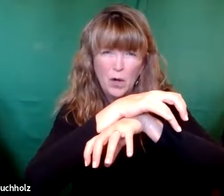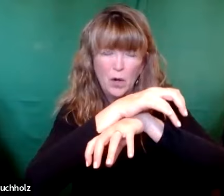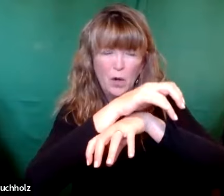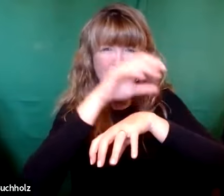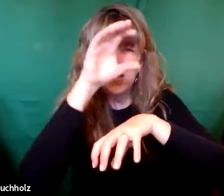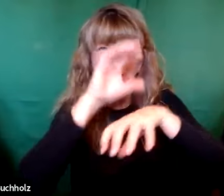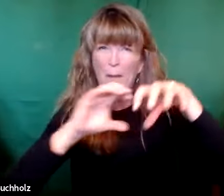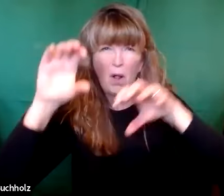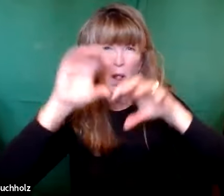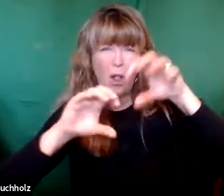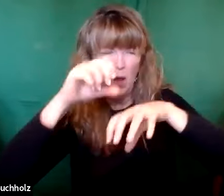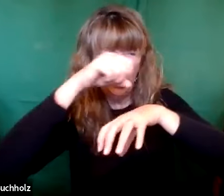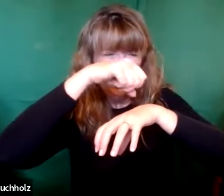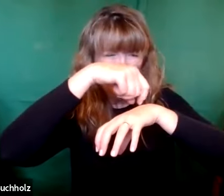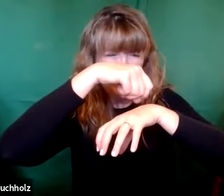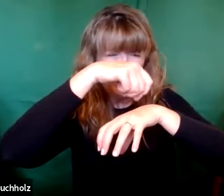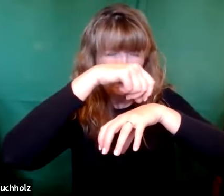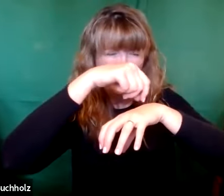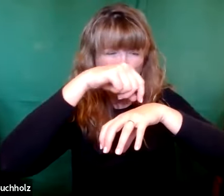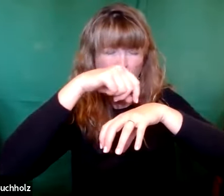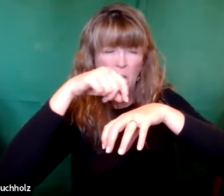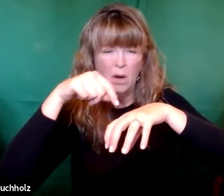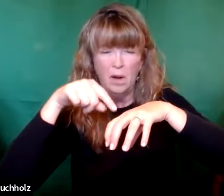So the wasp convinced the spider somehow chemically